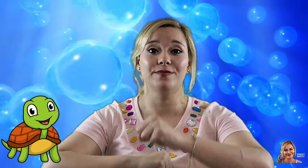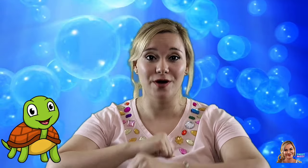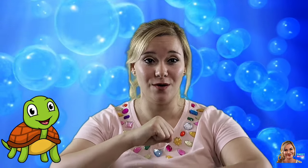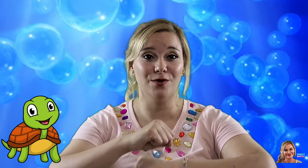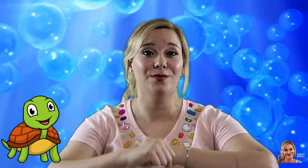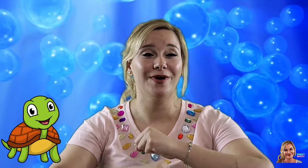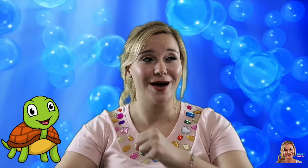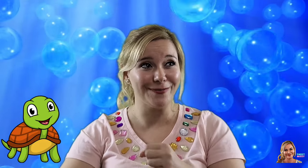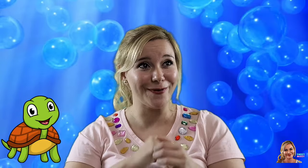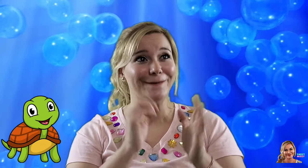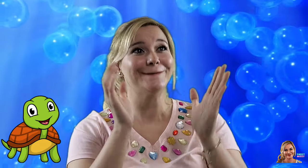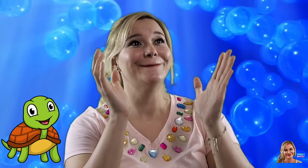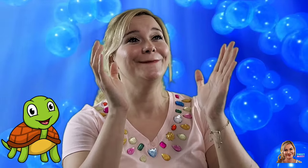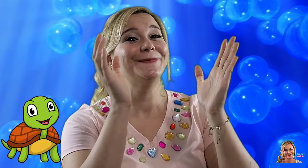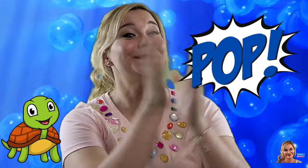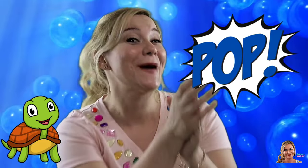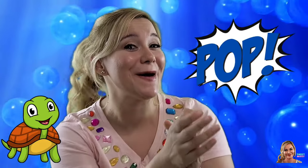bubble, bubble, pop.